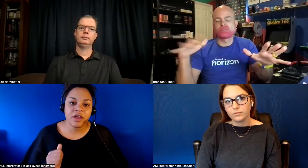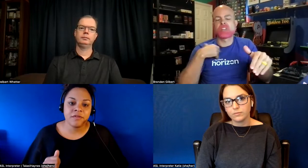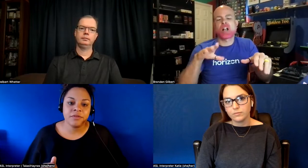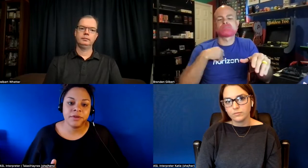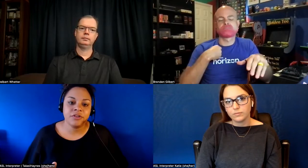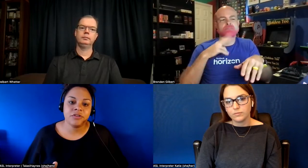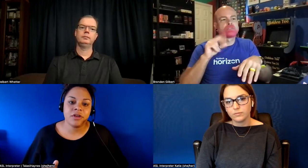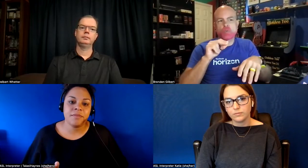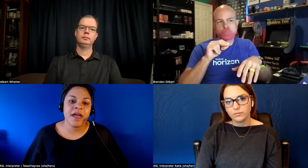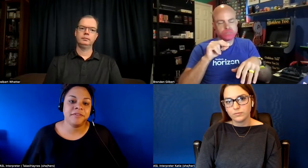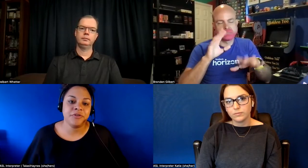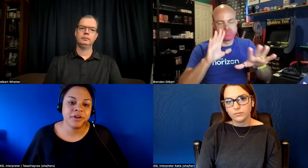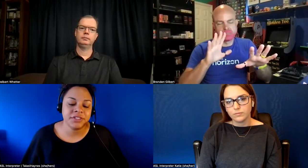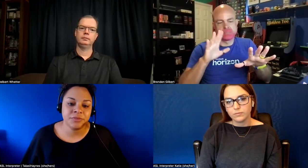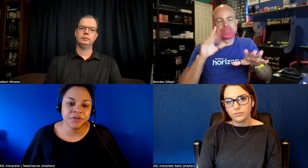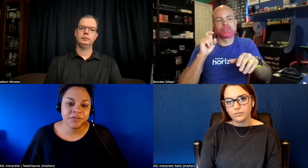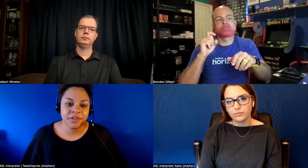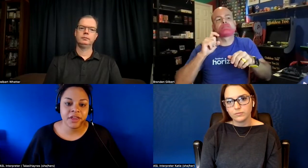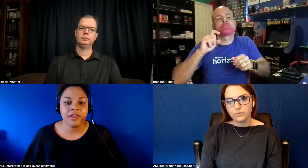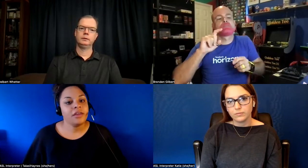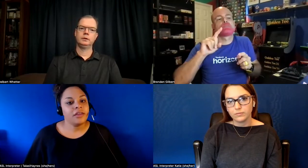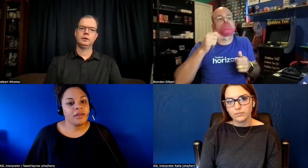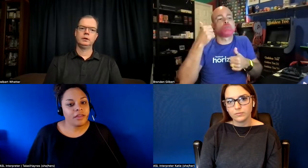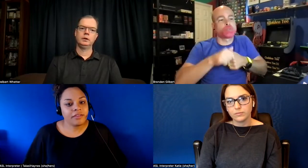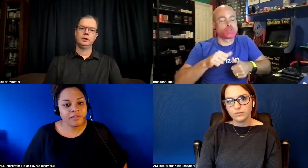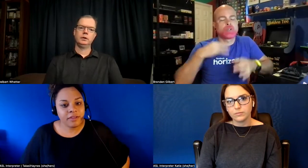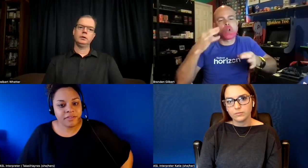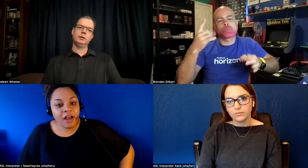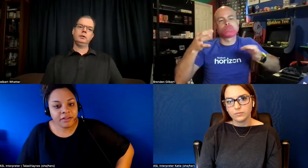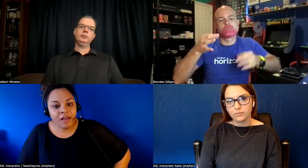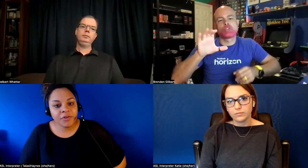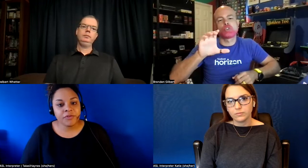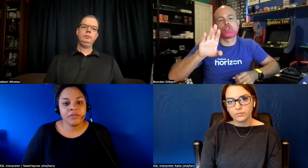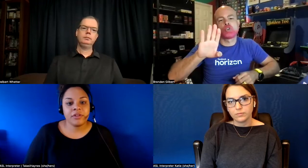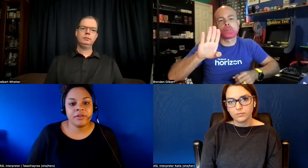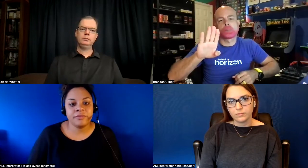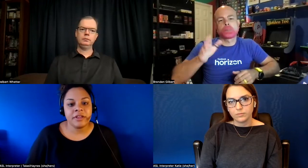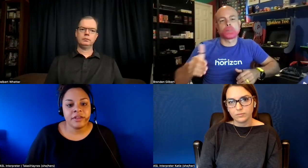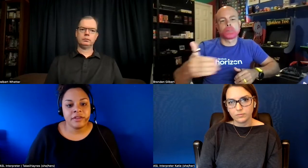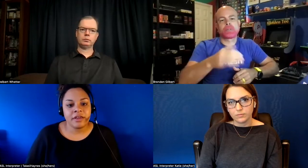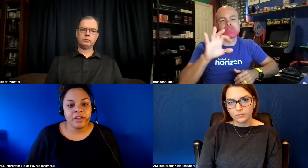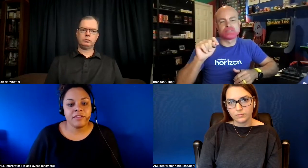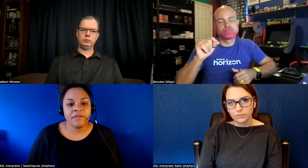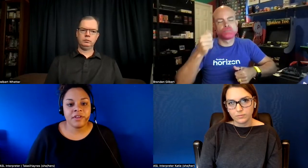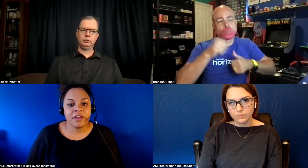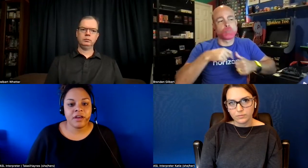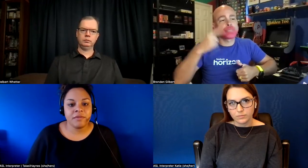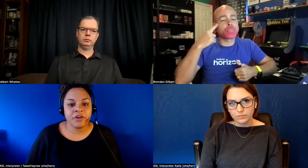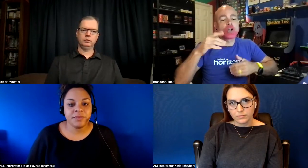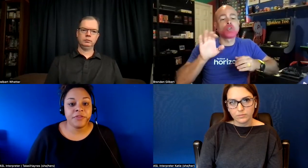have to be a mass product produced thing oh that's that's not acceptable um as i've say uh talked about